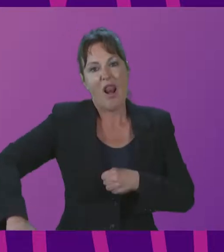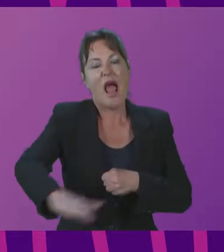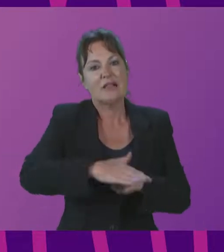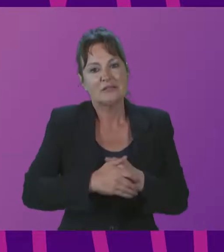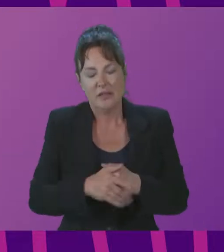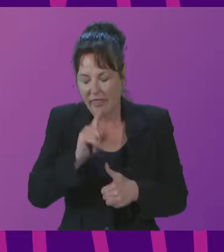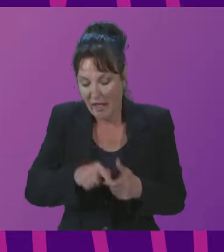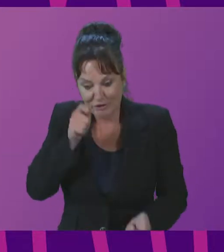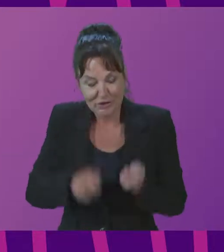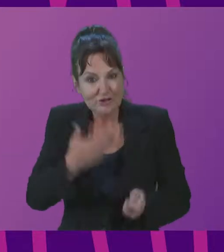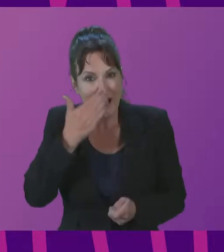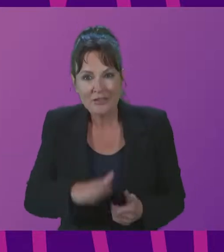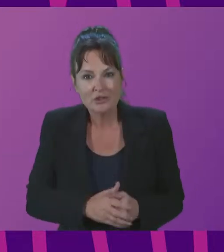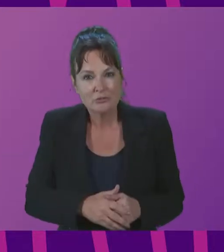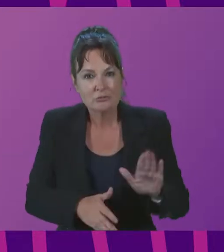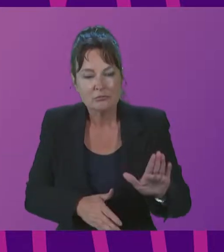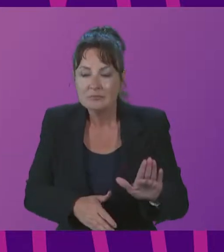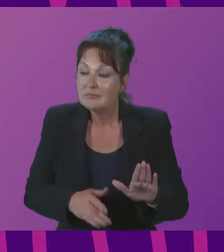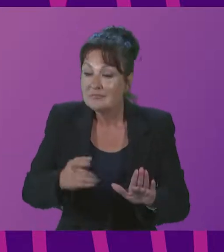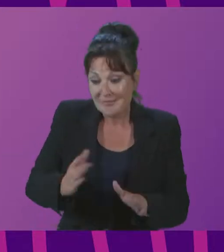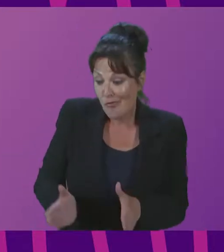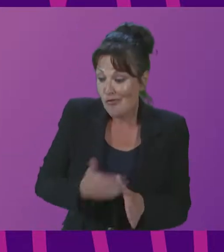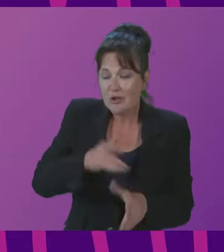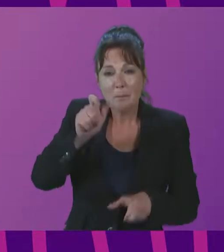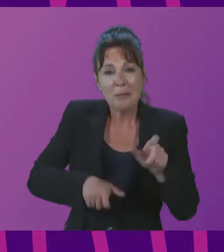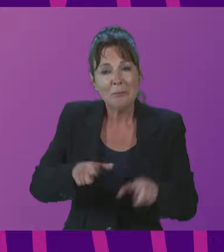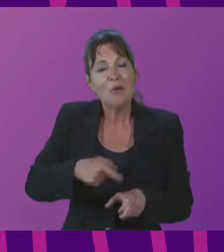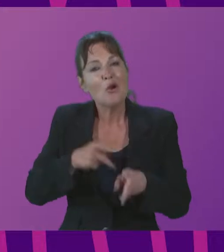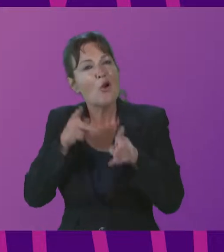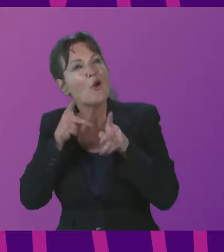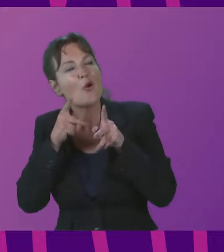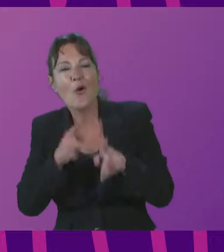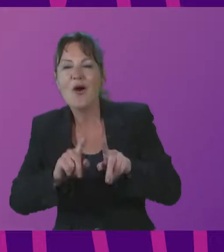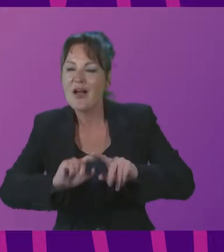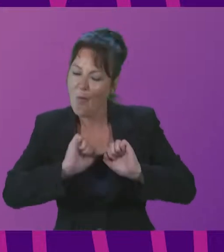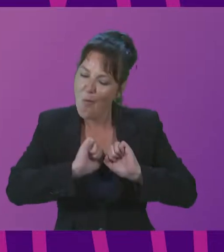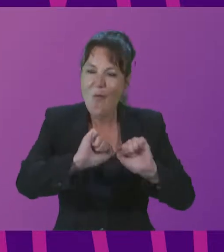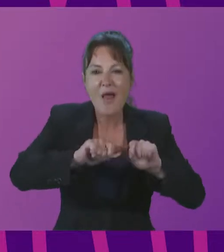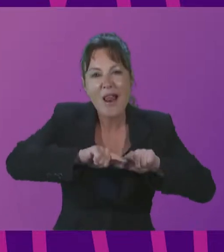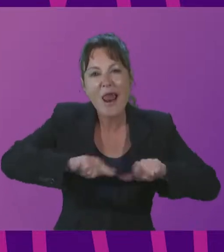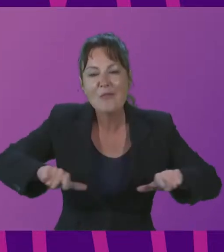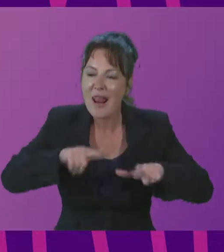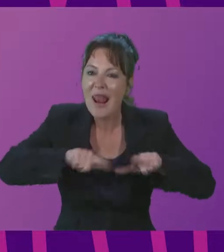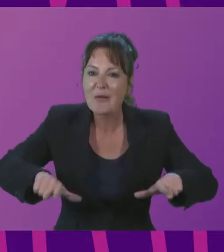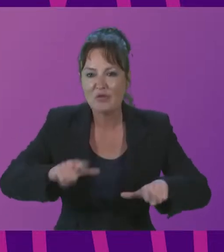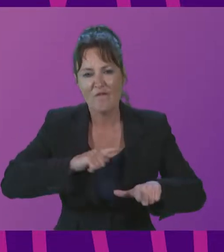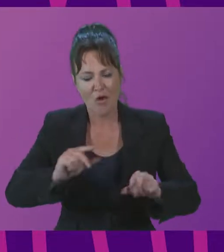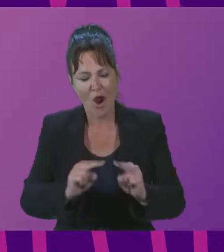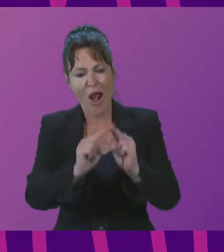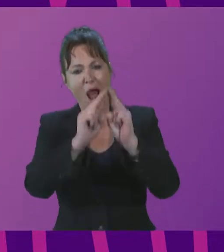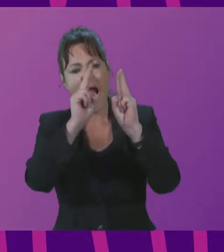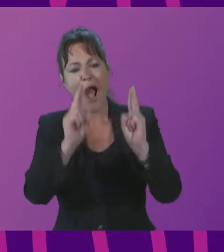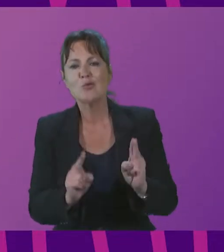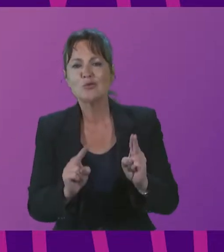The indigenous call it Tawa, the word in the Tupi-Gorani language for House of